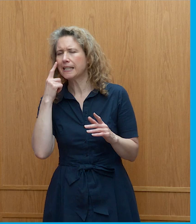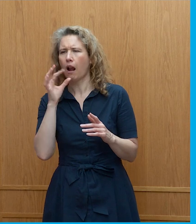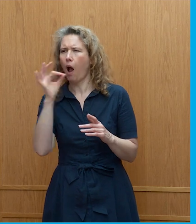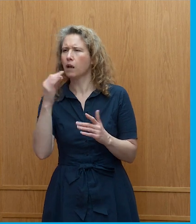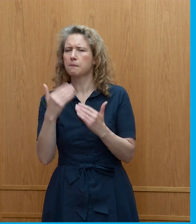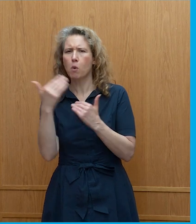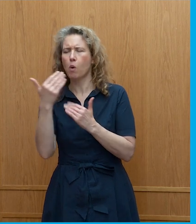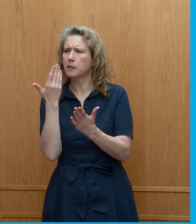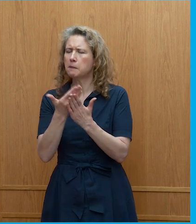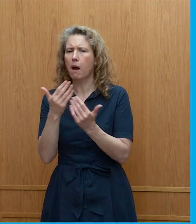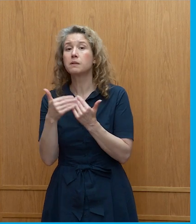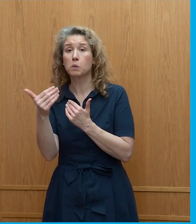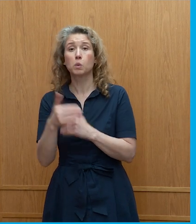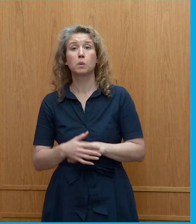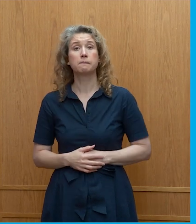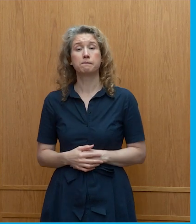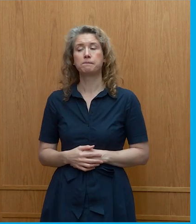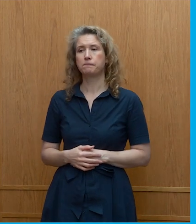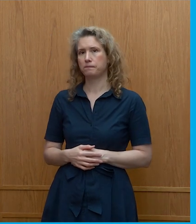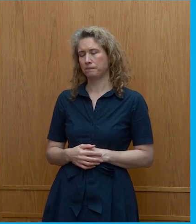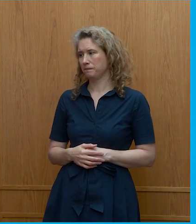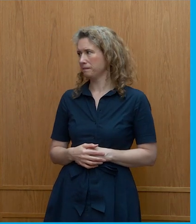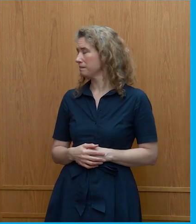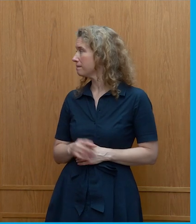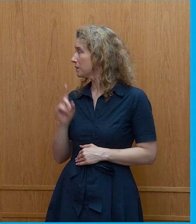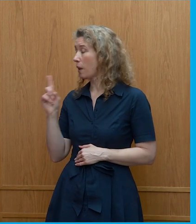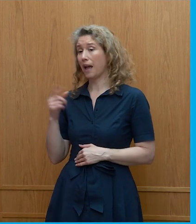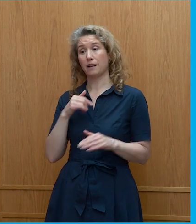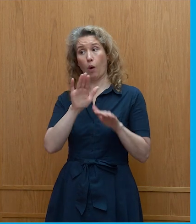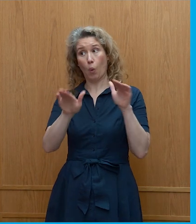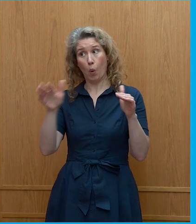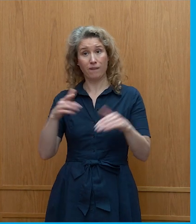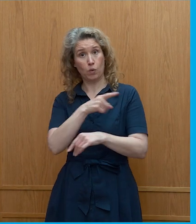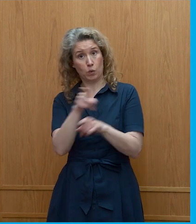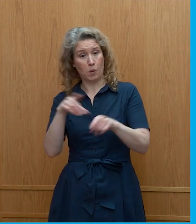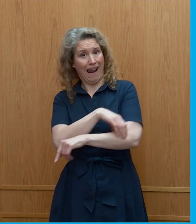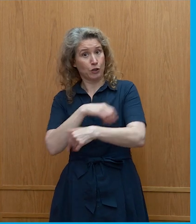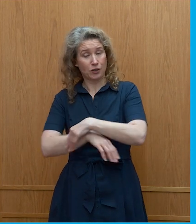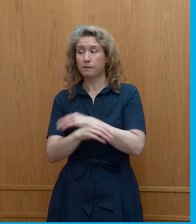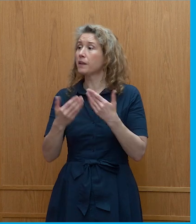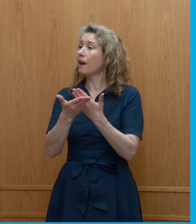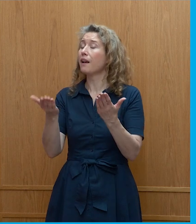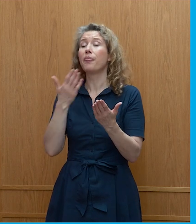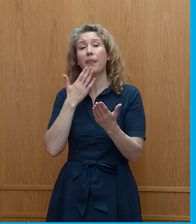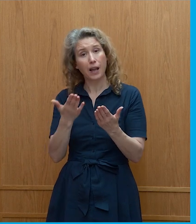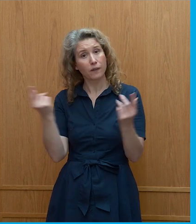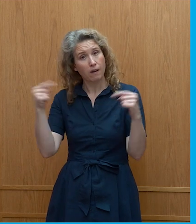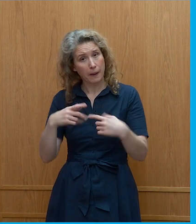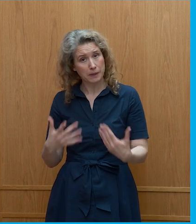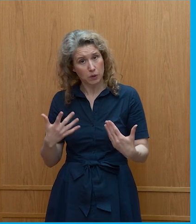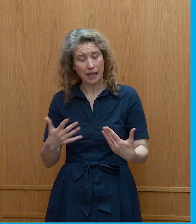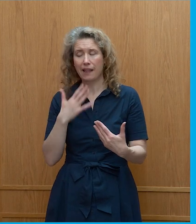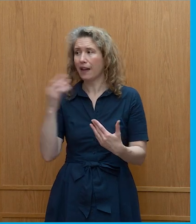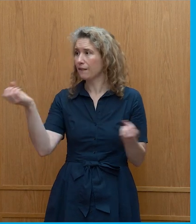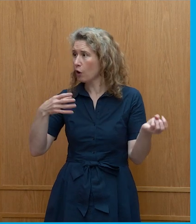demand harder for it a call to action everyone thank you so much for your presence and your